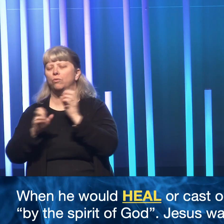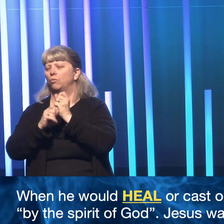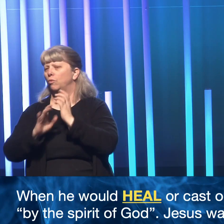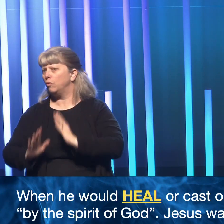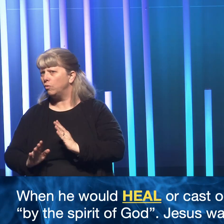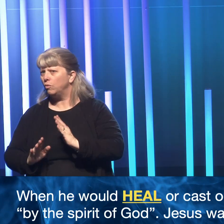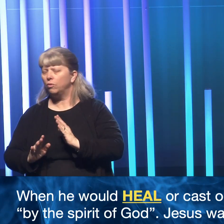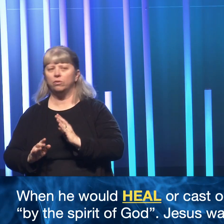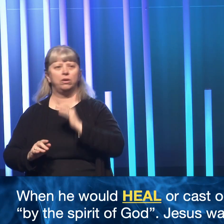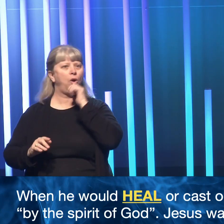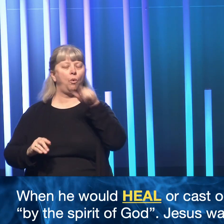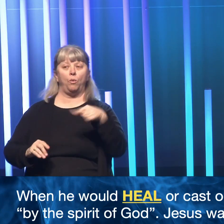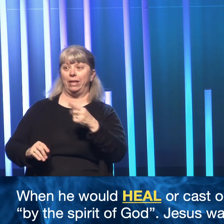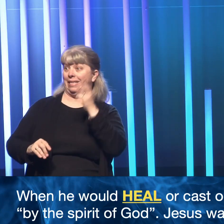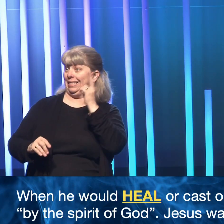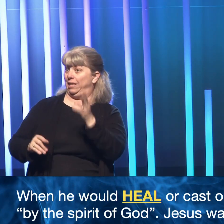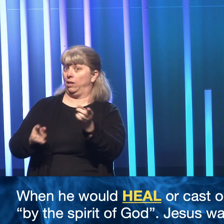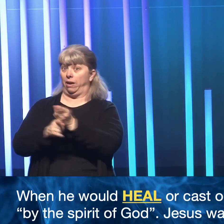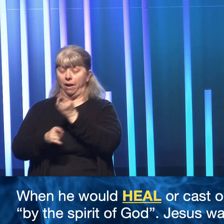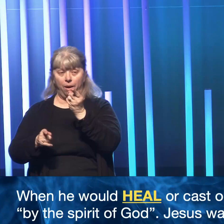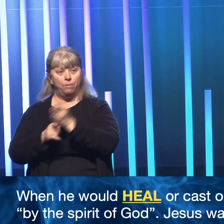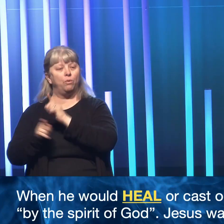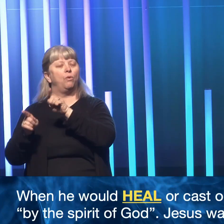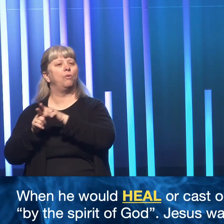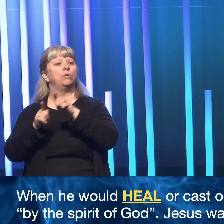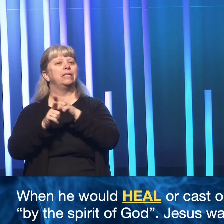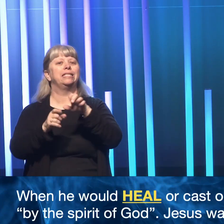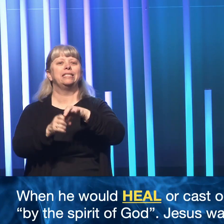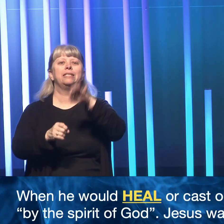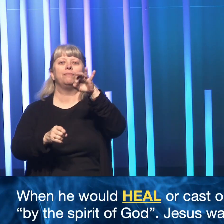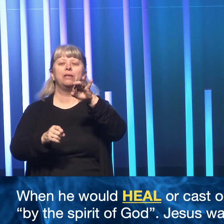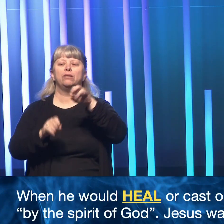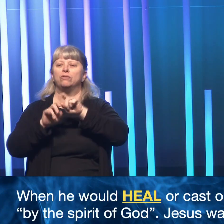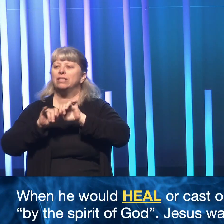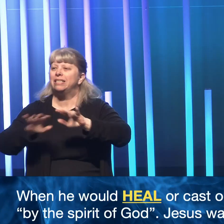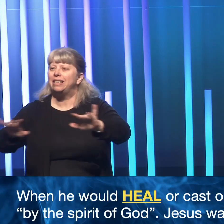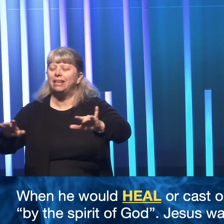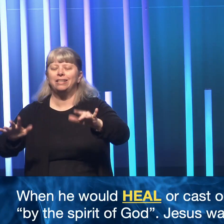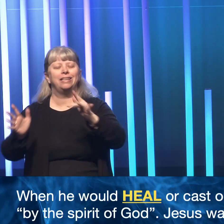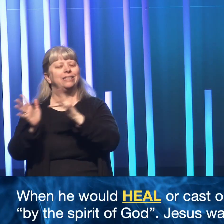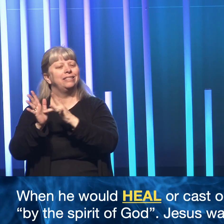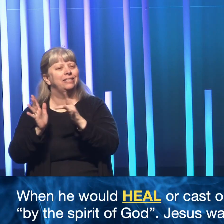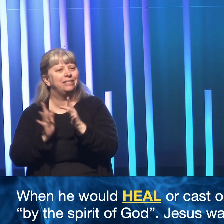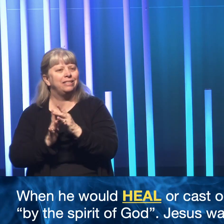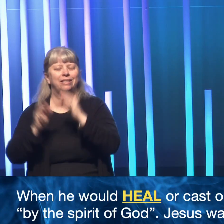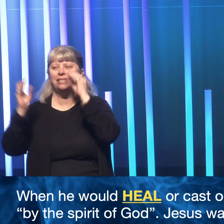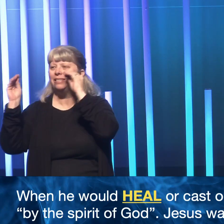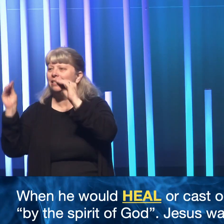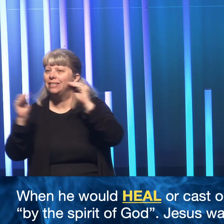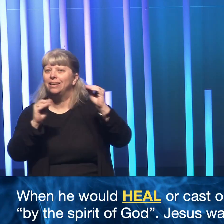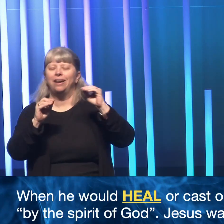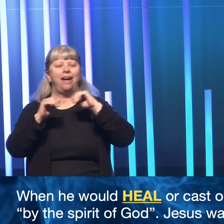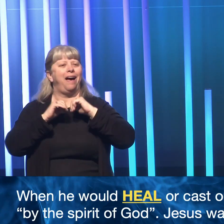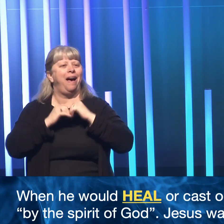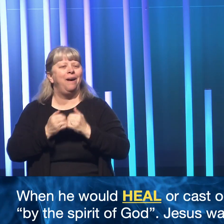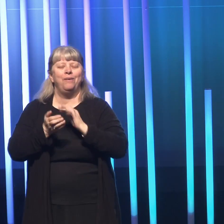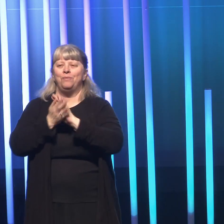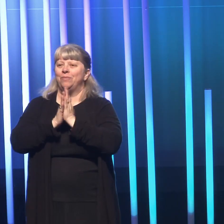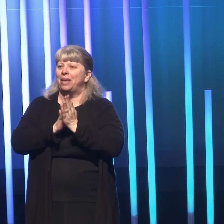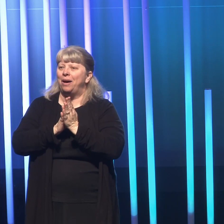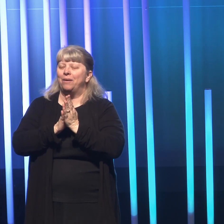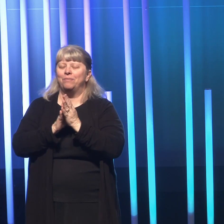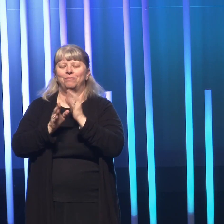It's not only historically accurate, but spiritually contagious. Jesus was teaching us how to become